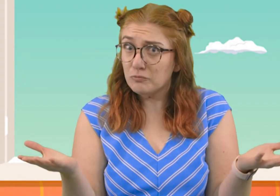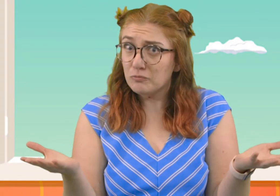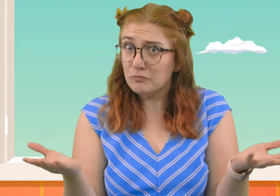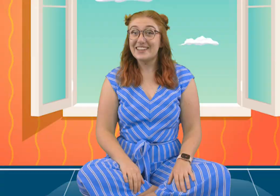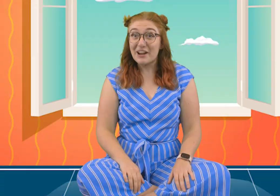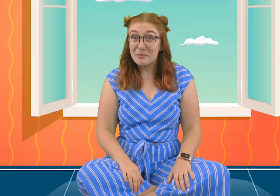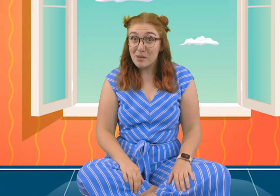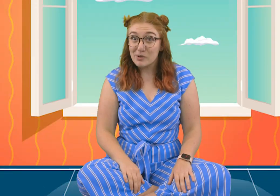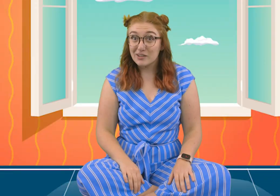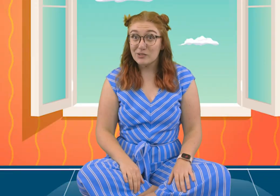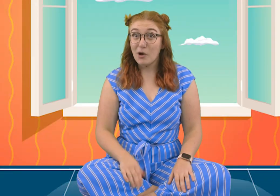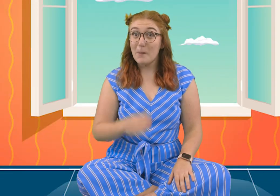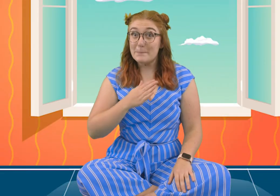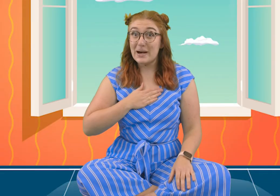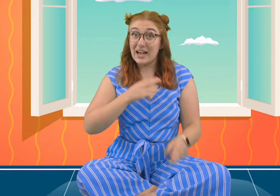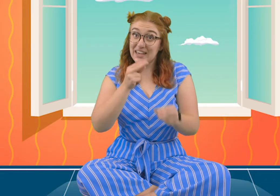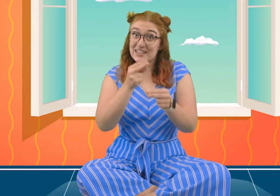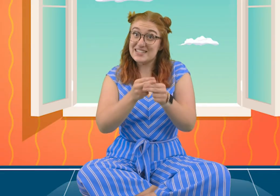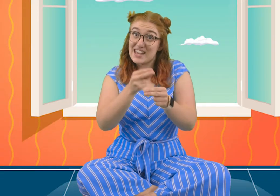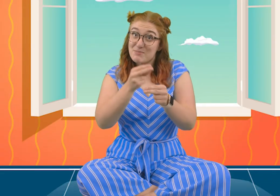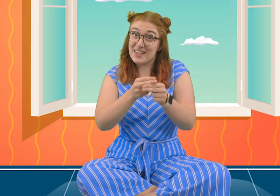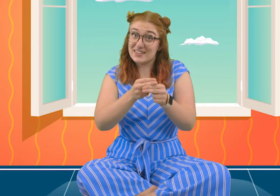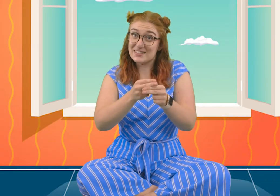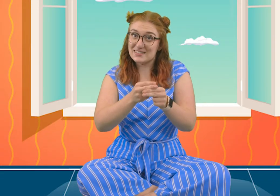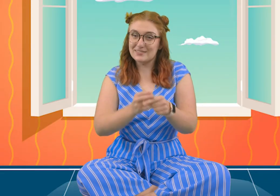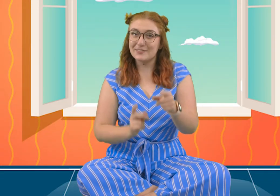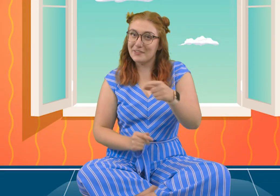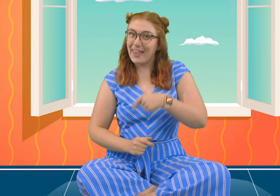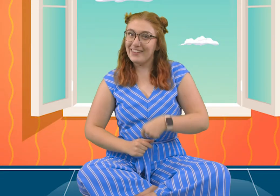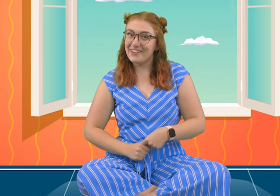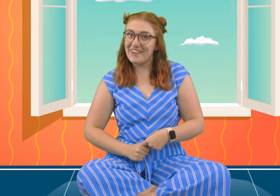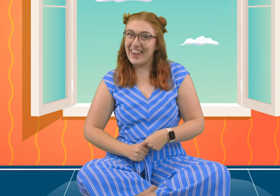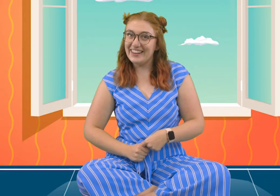Now, remember, you go, my name is. Okay? Go ahead.